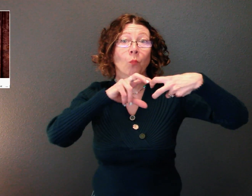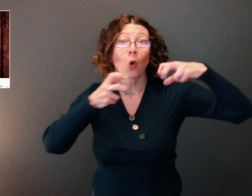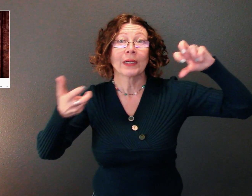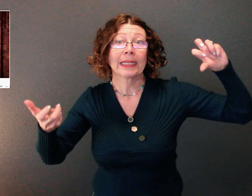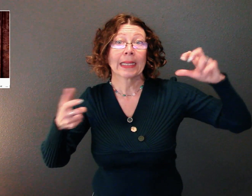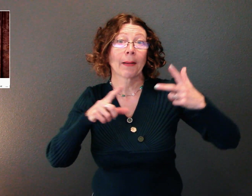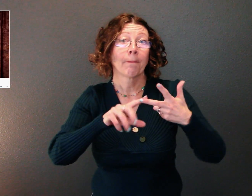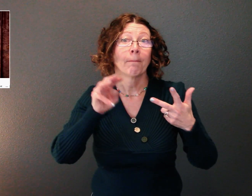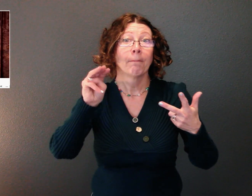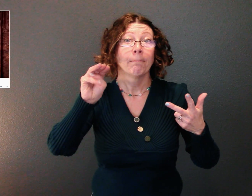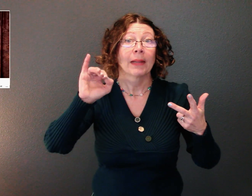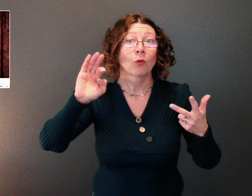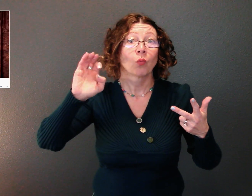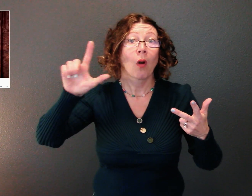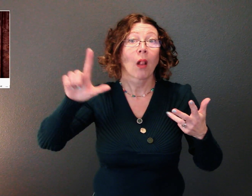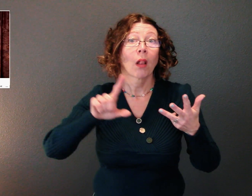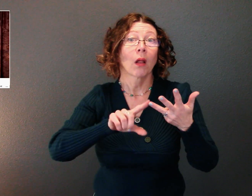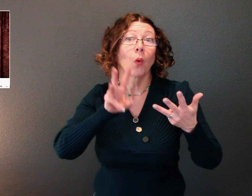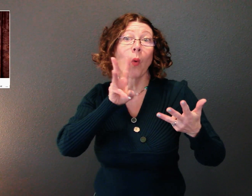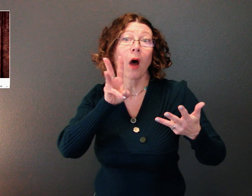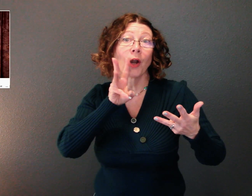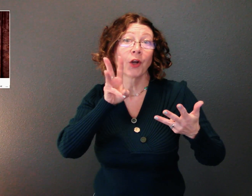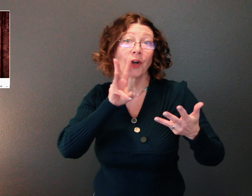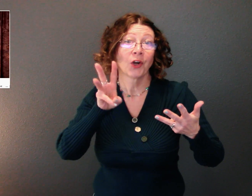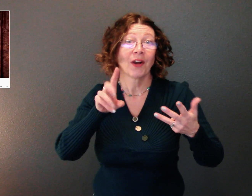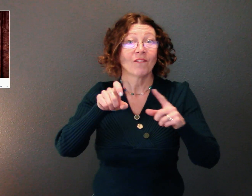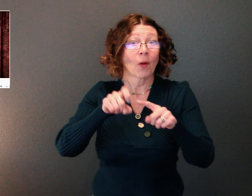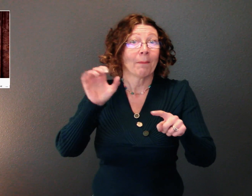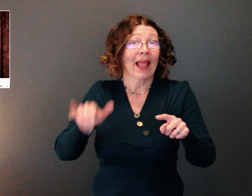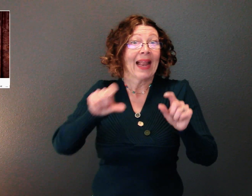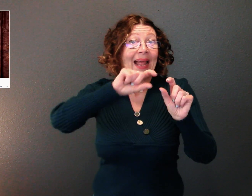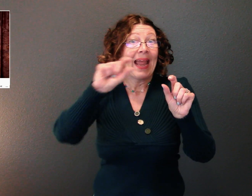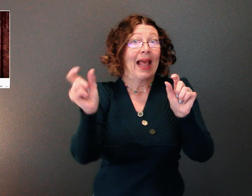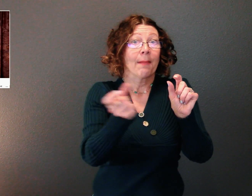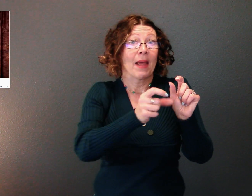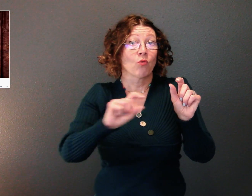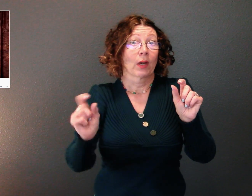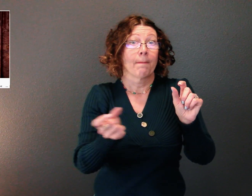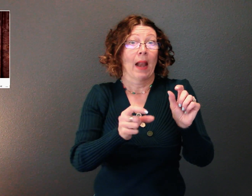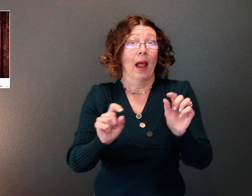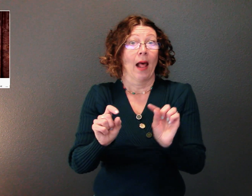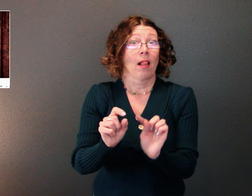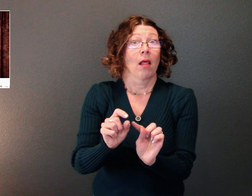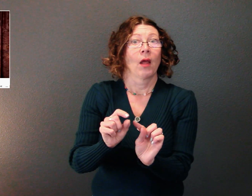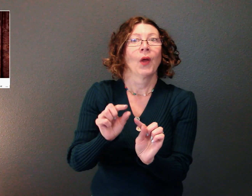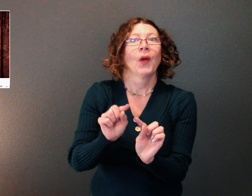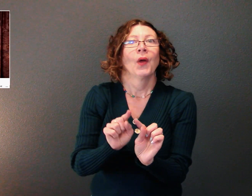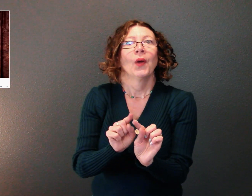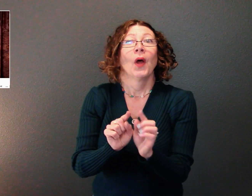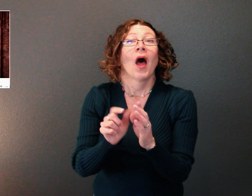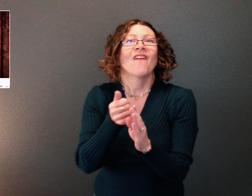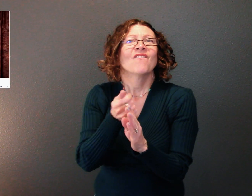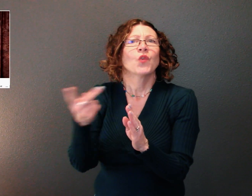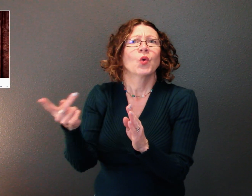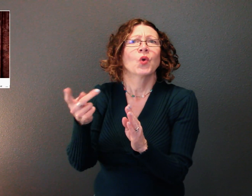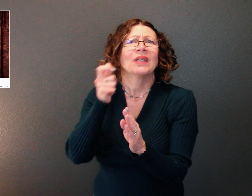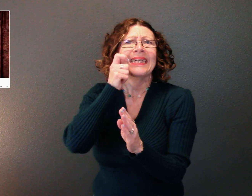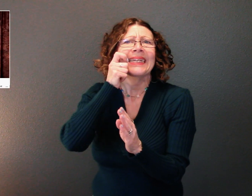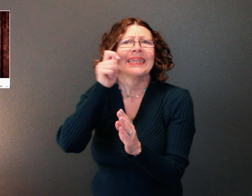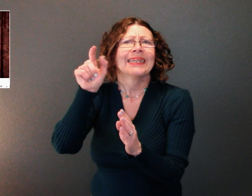minerals and water and a few other things from the alimentary canal or from this tube actually across a few